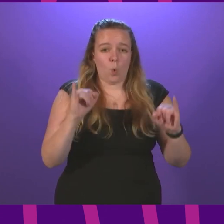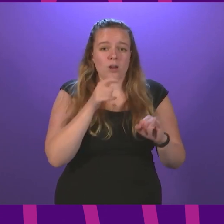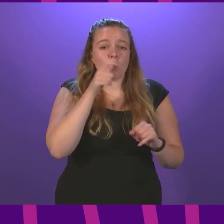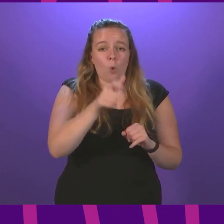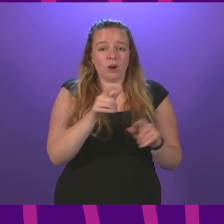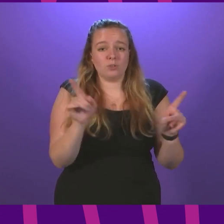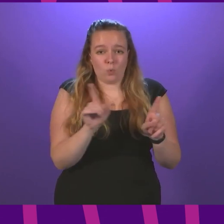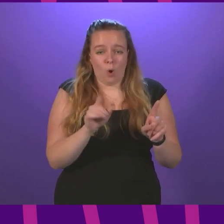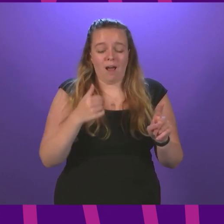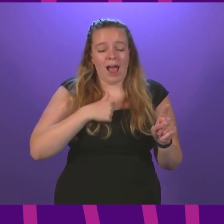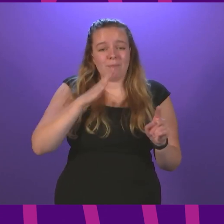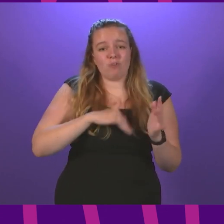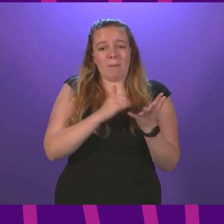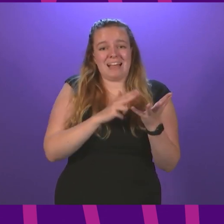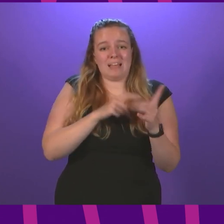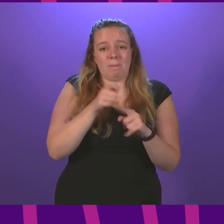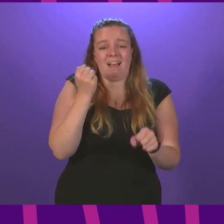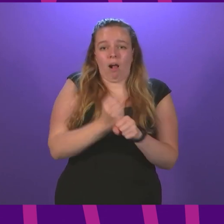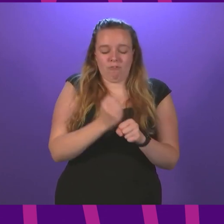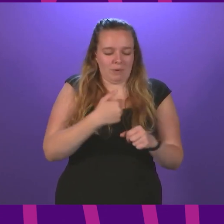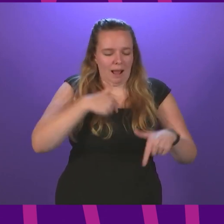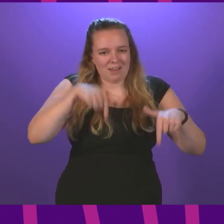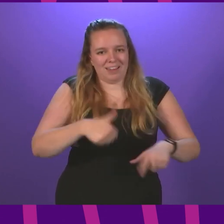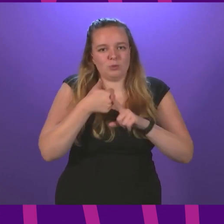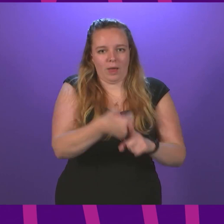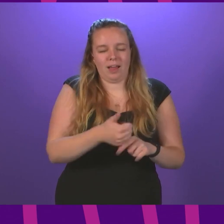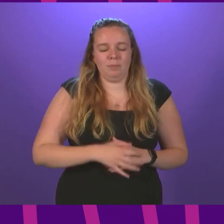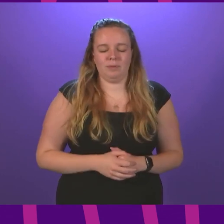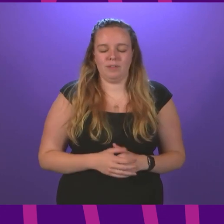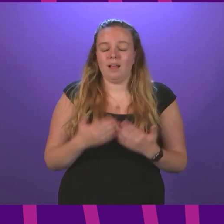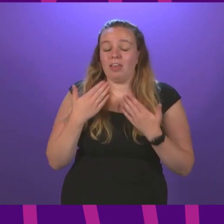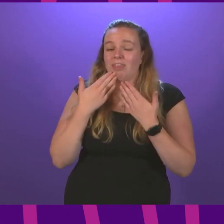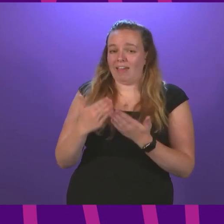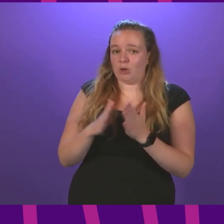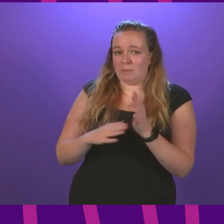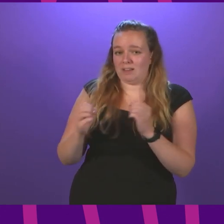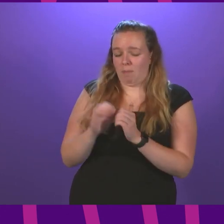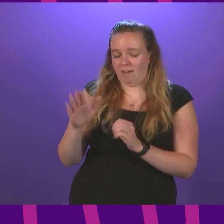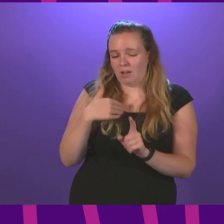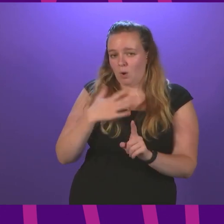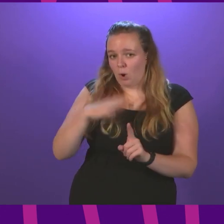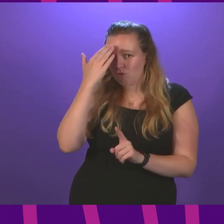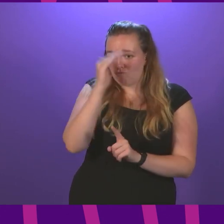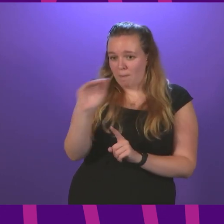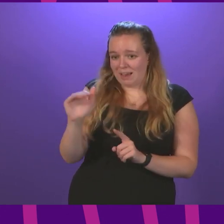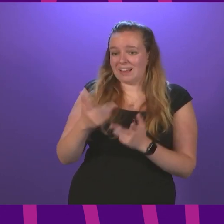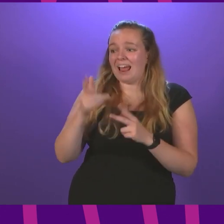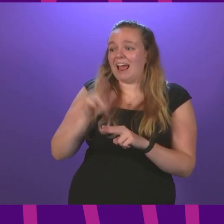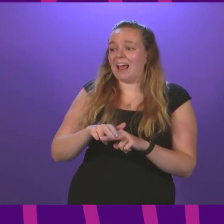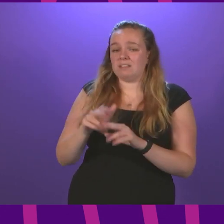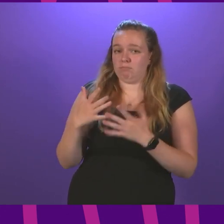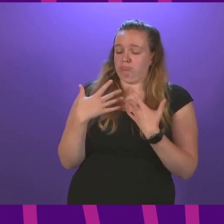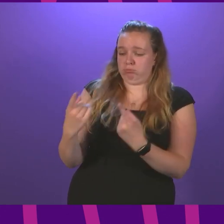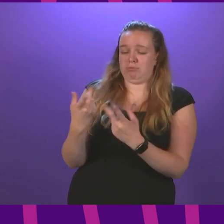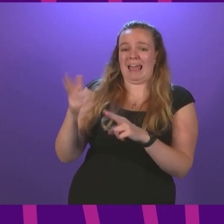language are, I'm from the SNP government and I'm here to help. Thank you, Mr Balfour. Can I remind members, it is up to members whether or not they take an